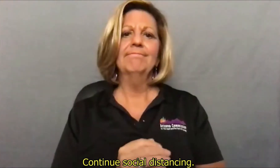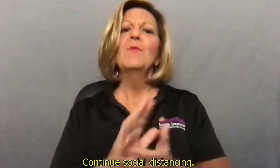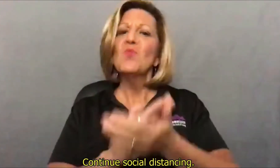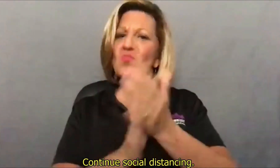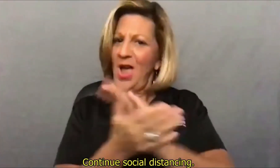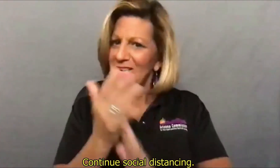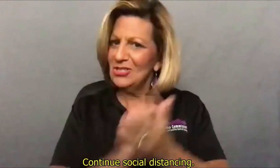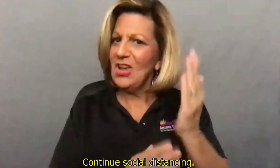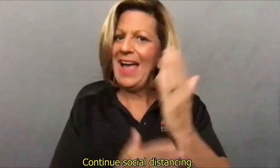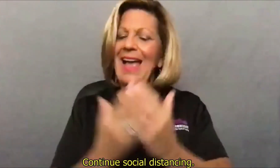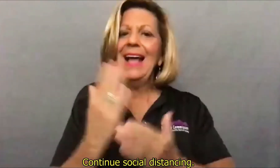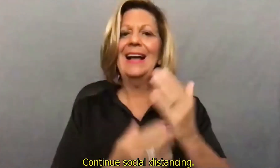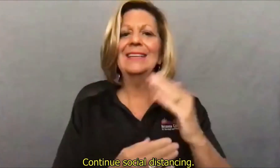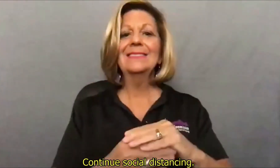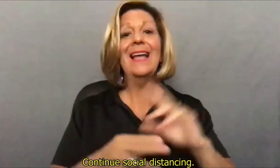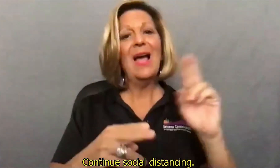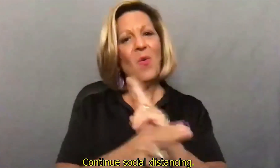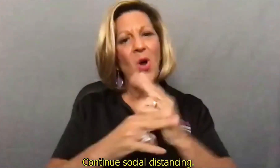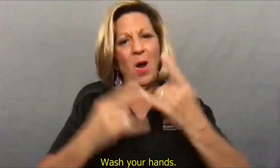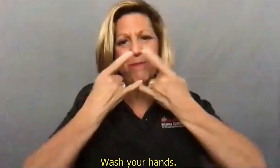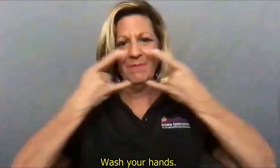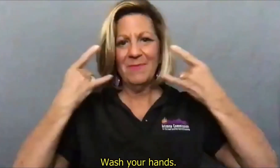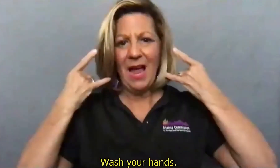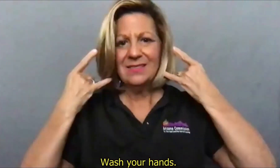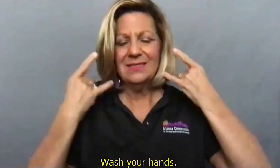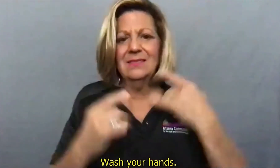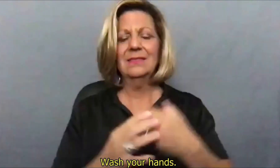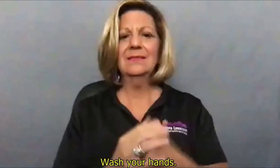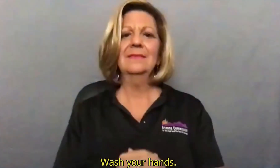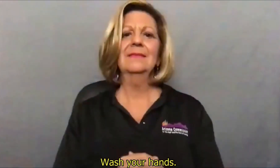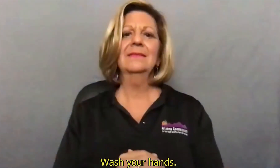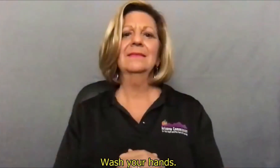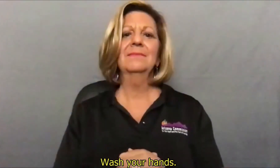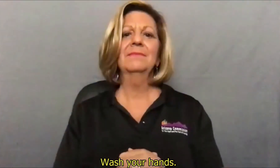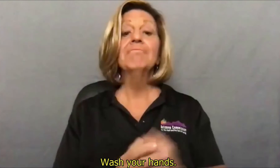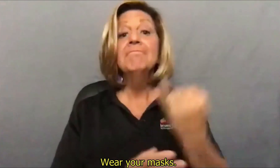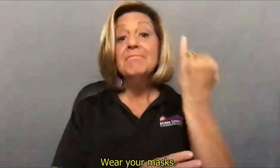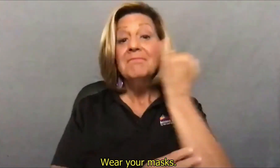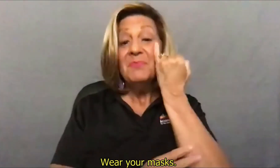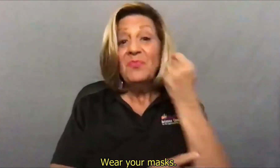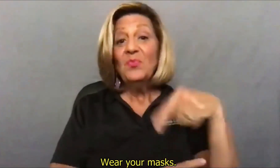social distancing. Wash your hands. Wear your masks.